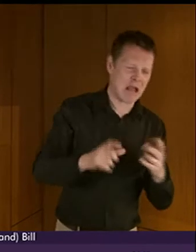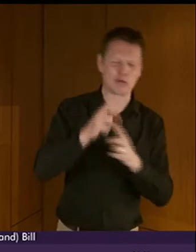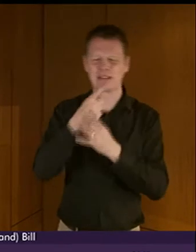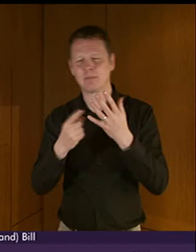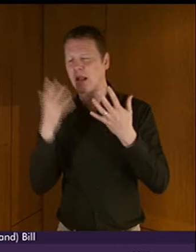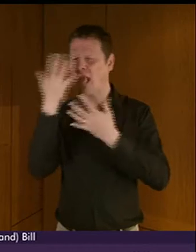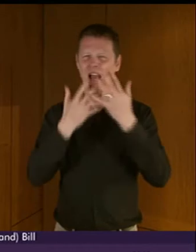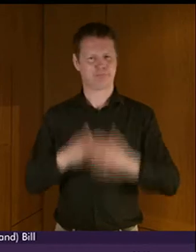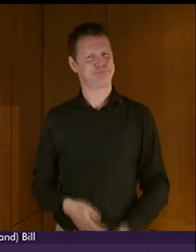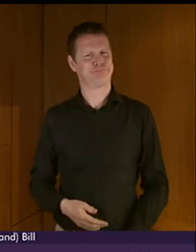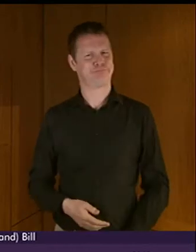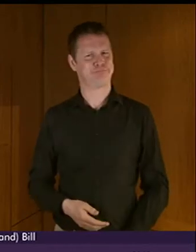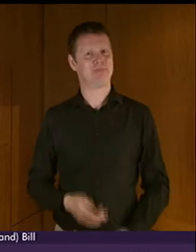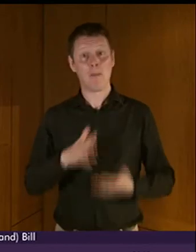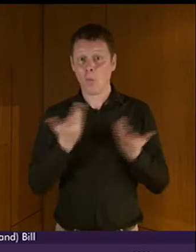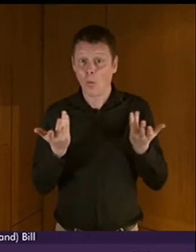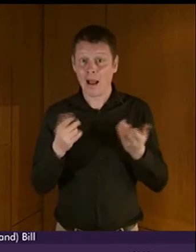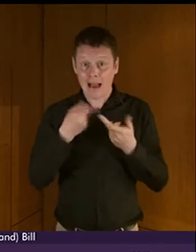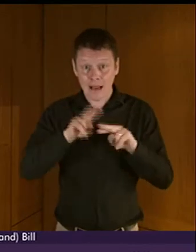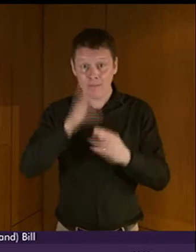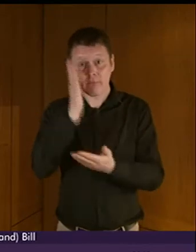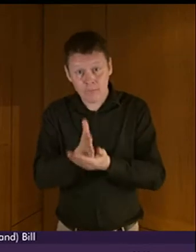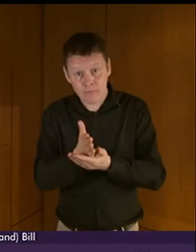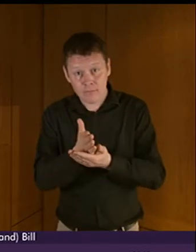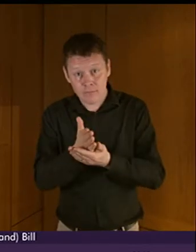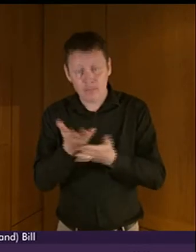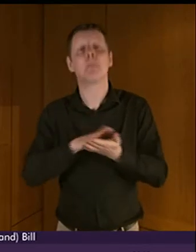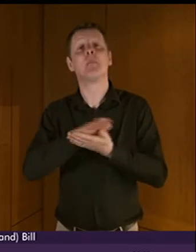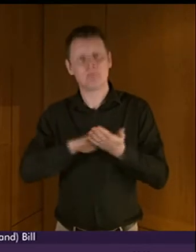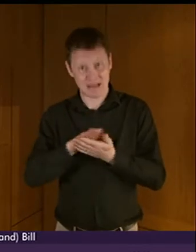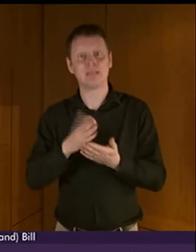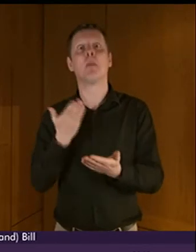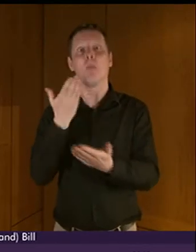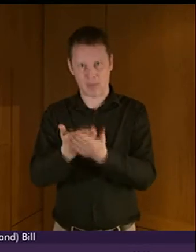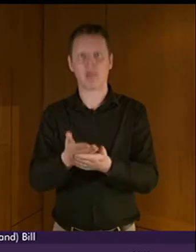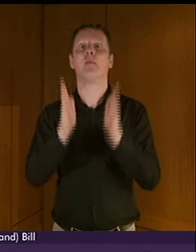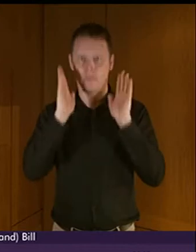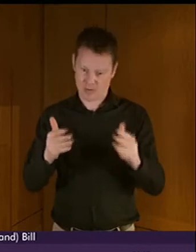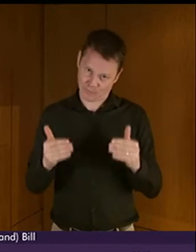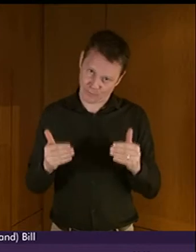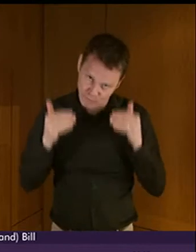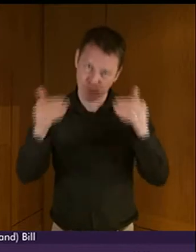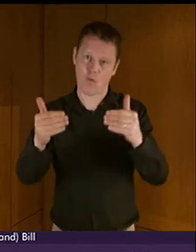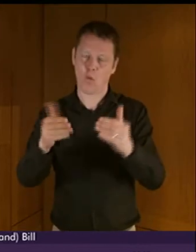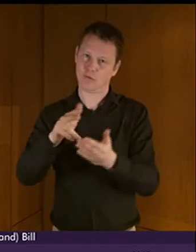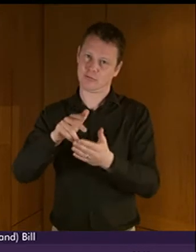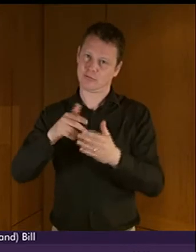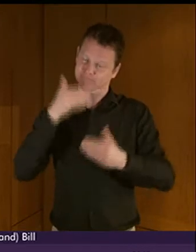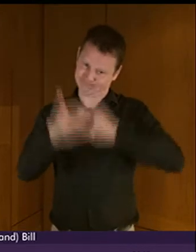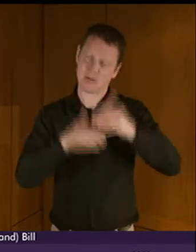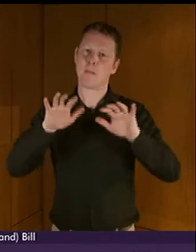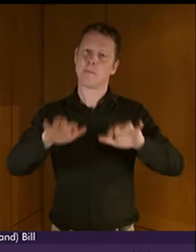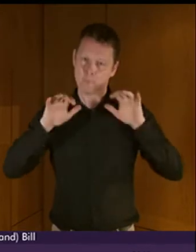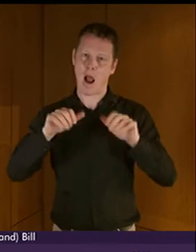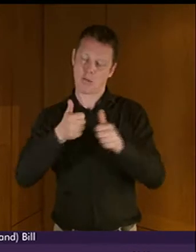forward is something that we should ensure sees the passage of Parliament